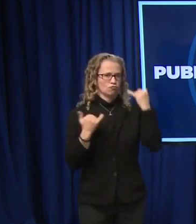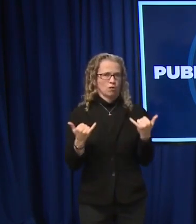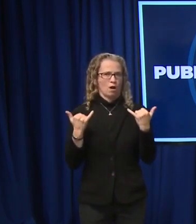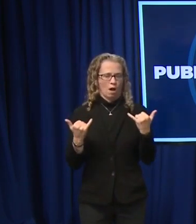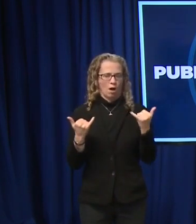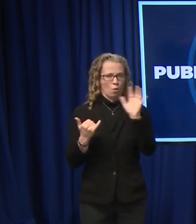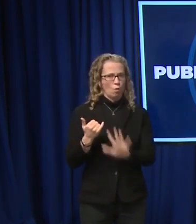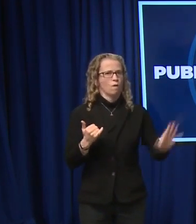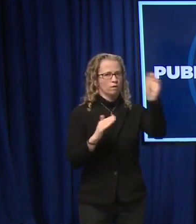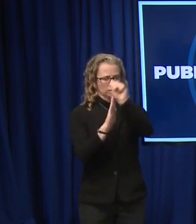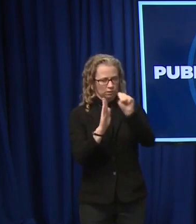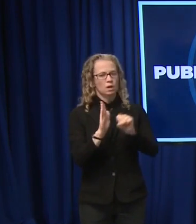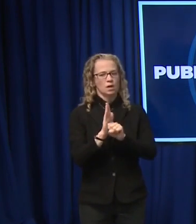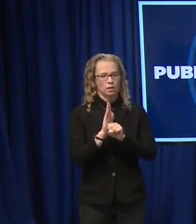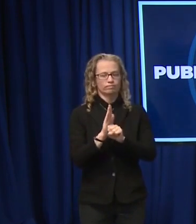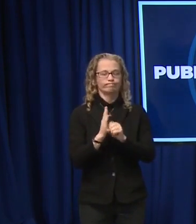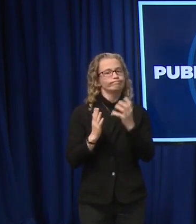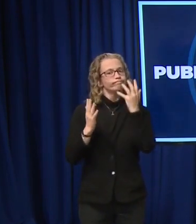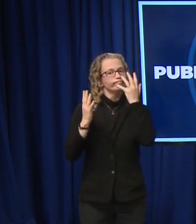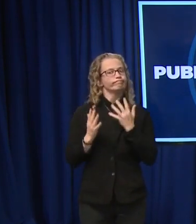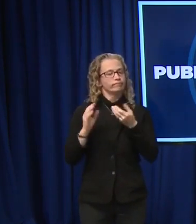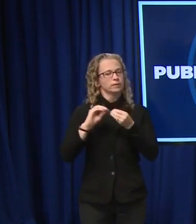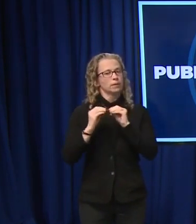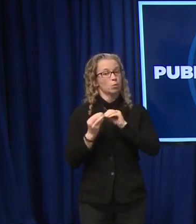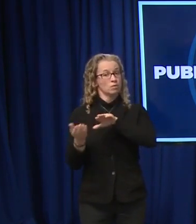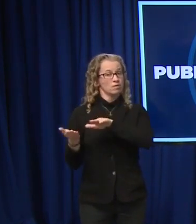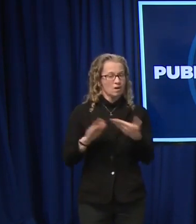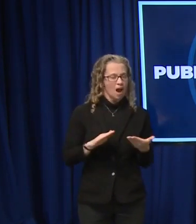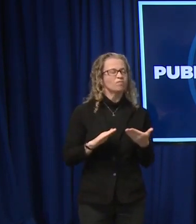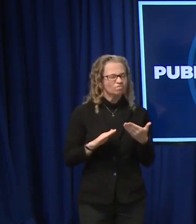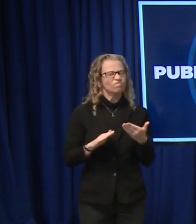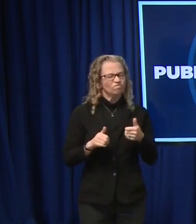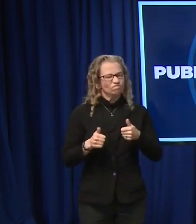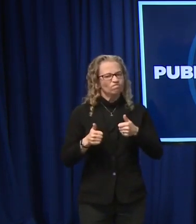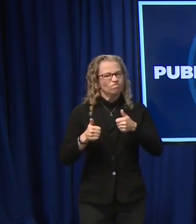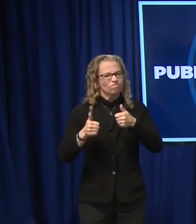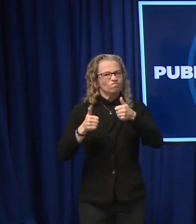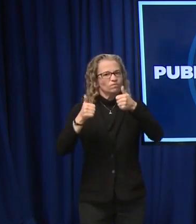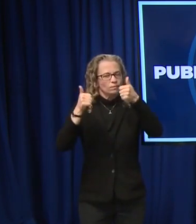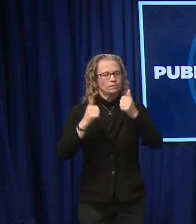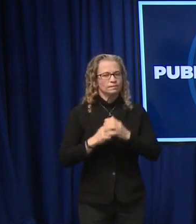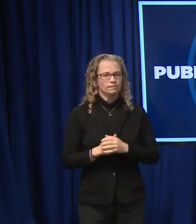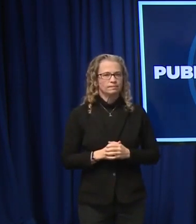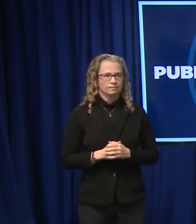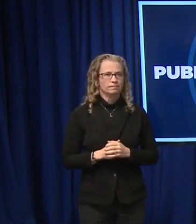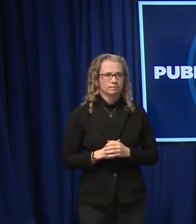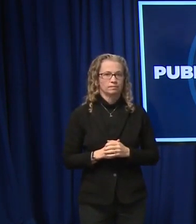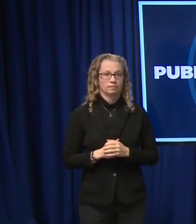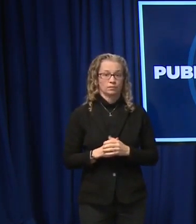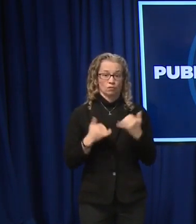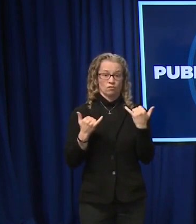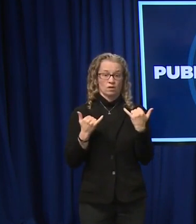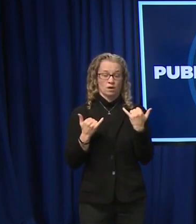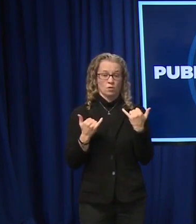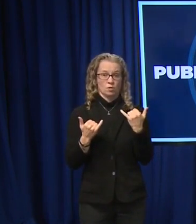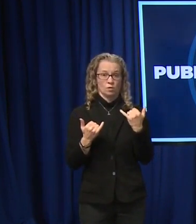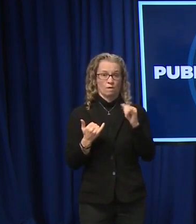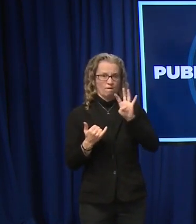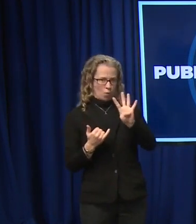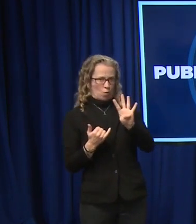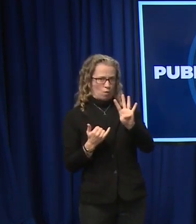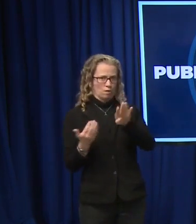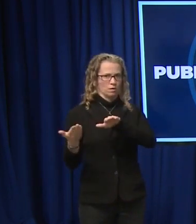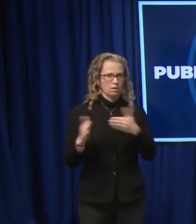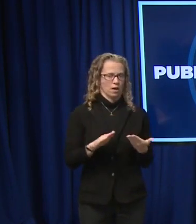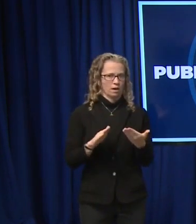-19 statewide. And unfortunately, the number of people dying from COVID-19 continues to be high. There are four new deaths related